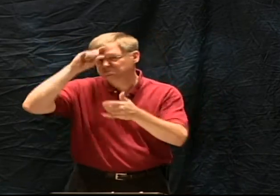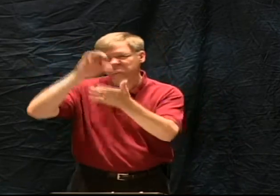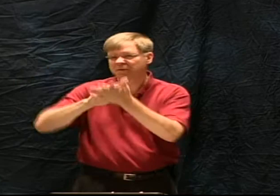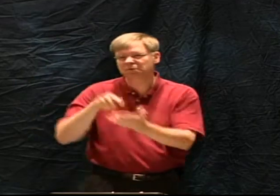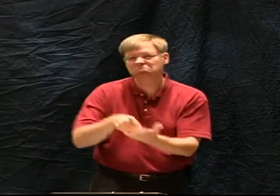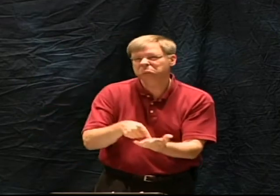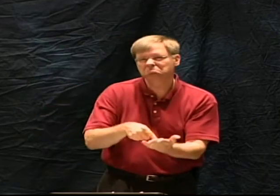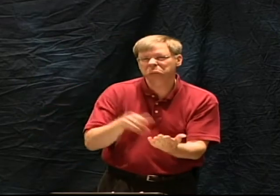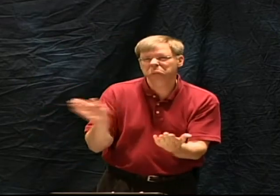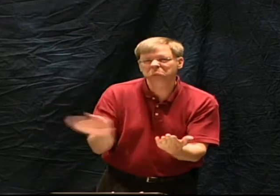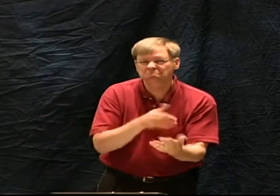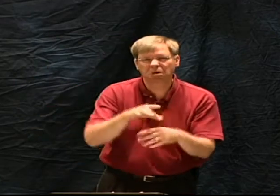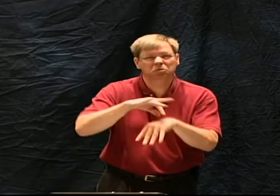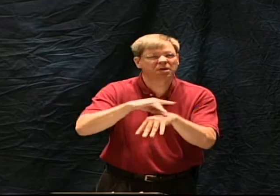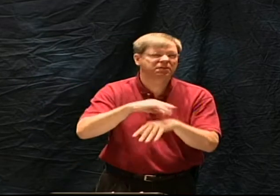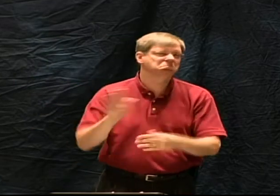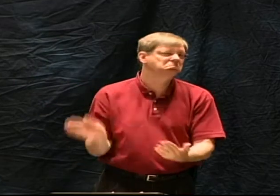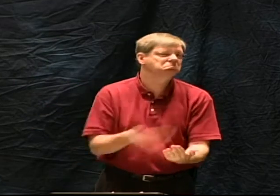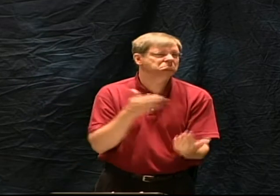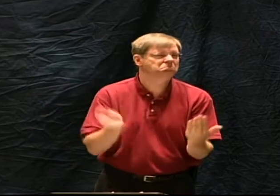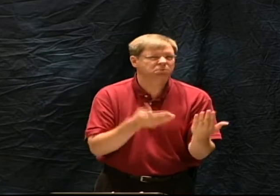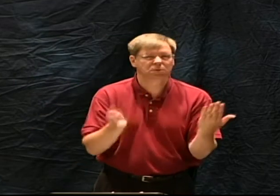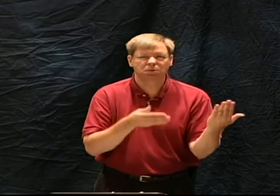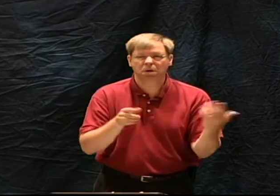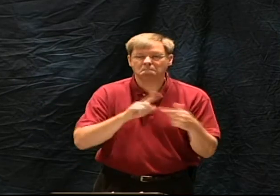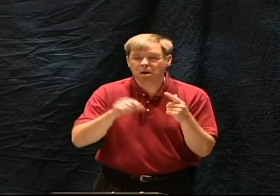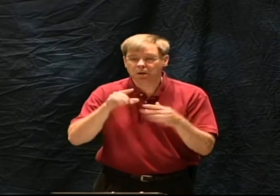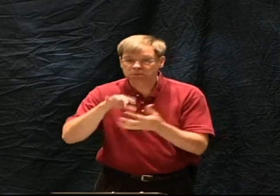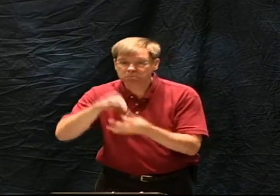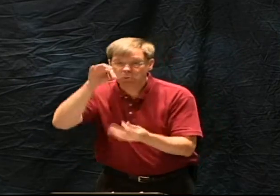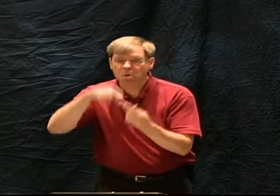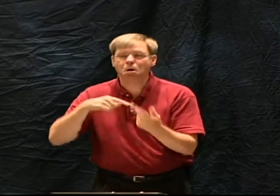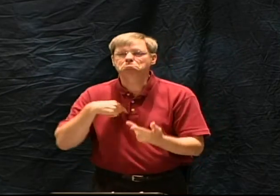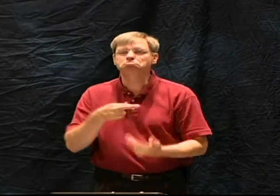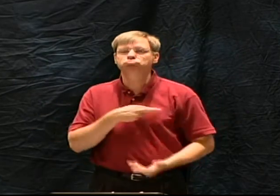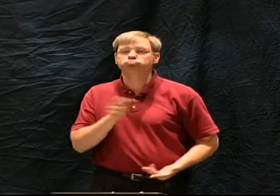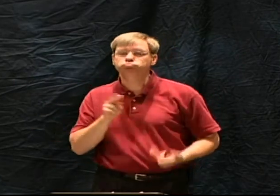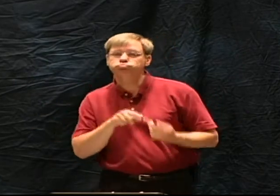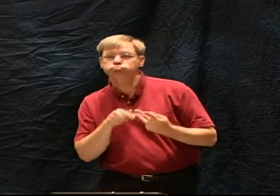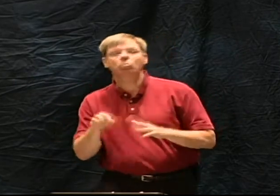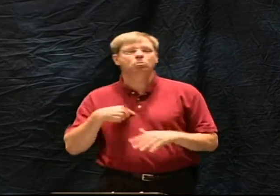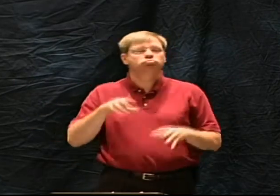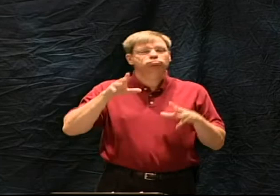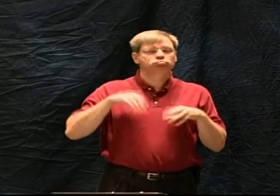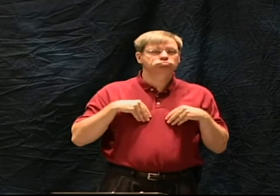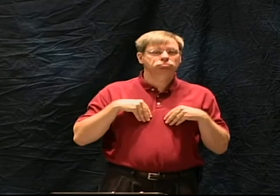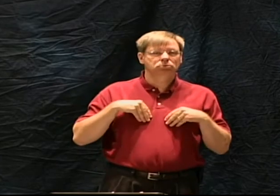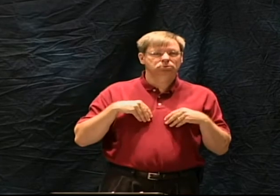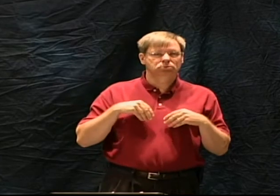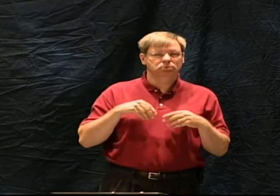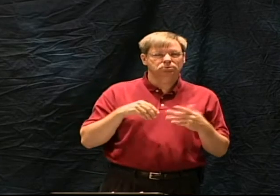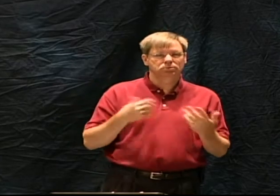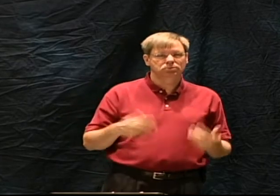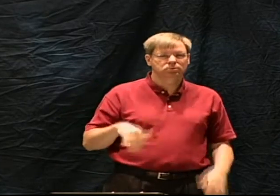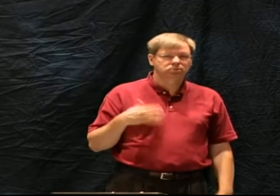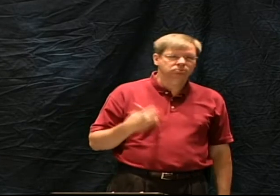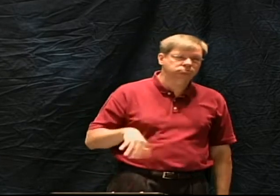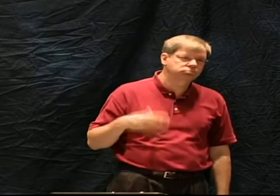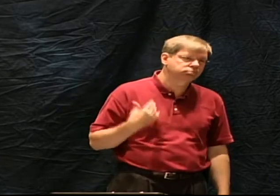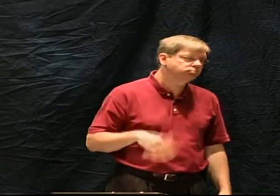Sodom and Gomorrah and they say that there is no scientific evidence for there being a place called Sodom and so they